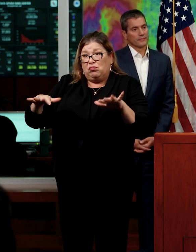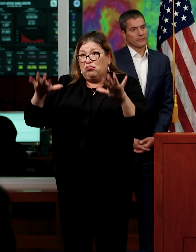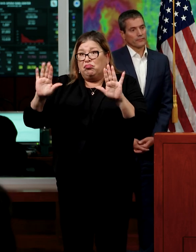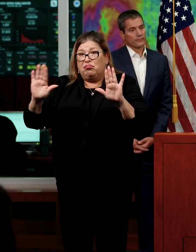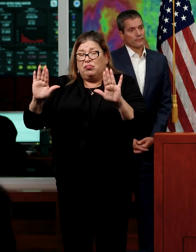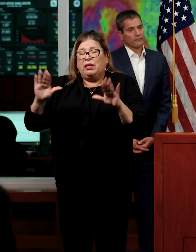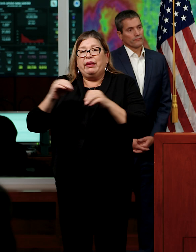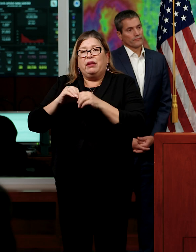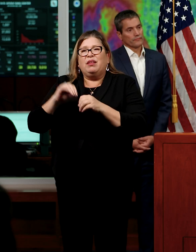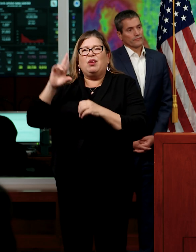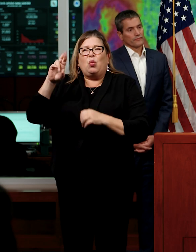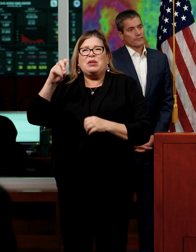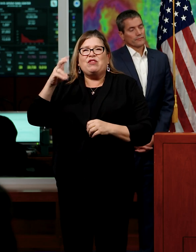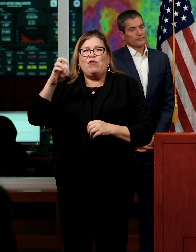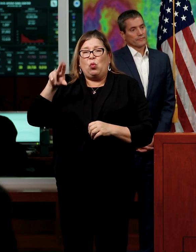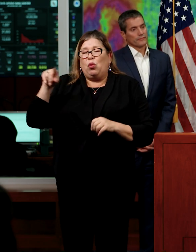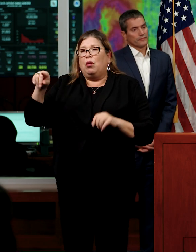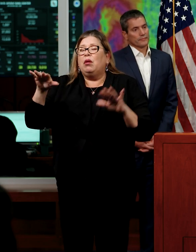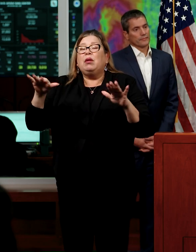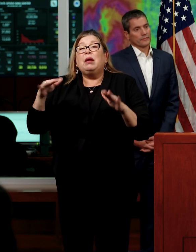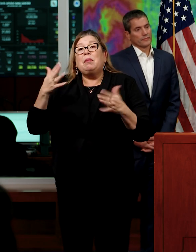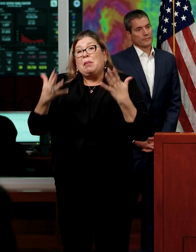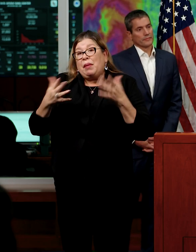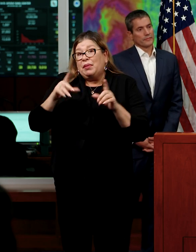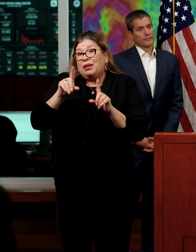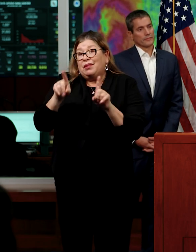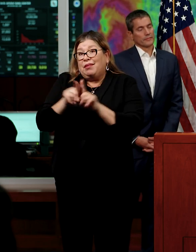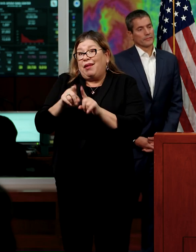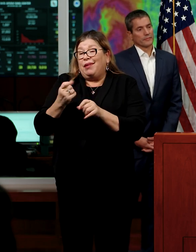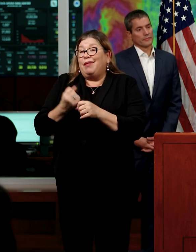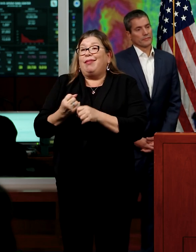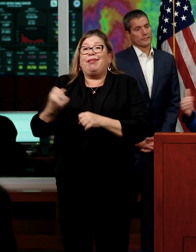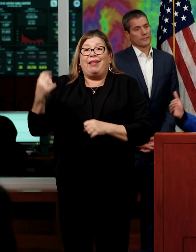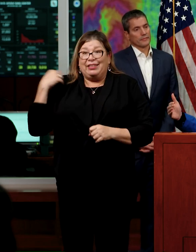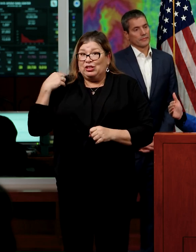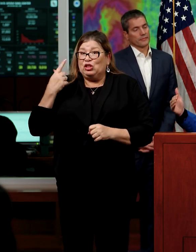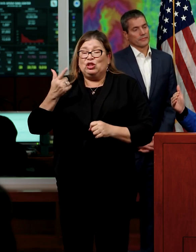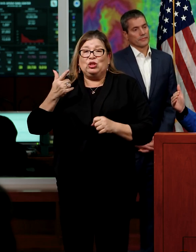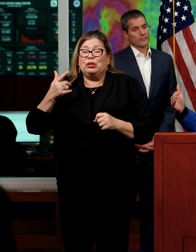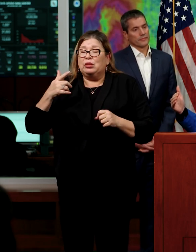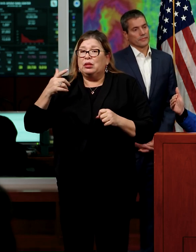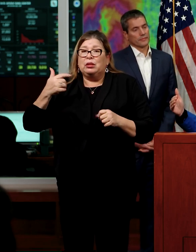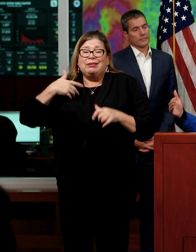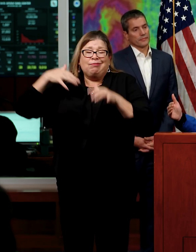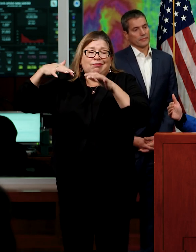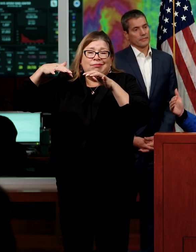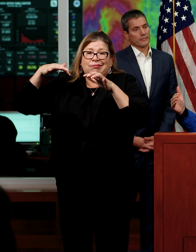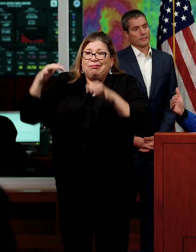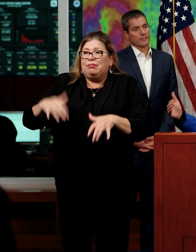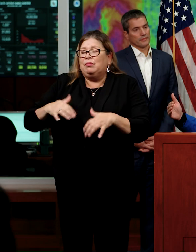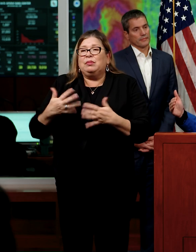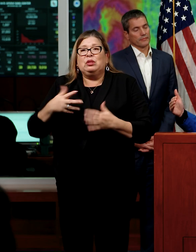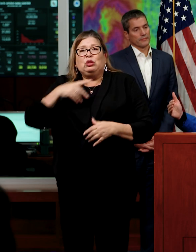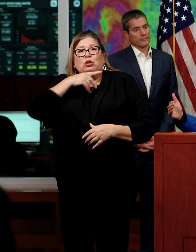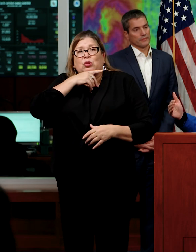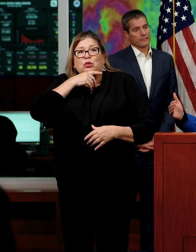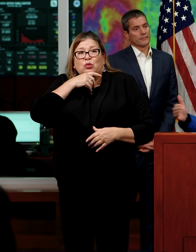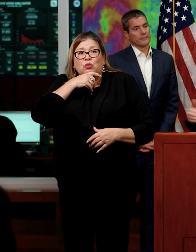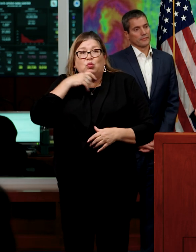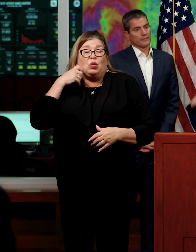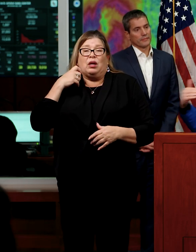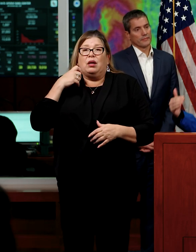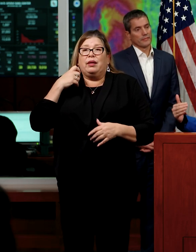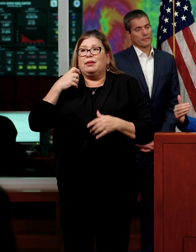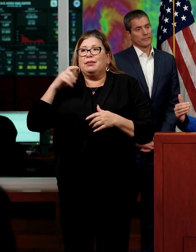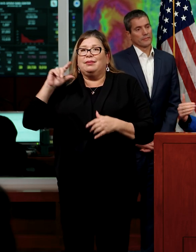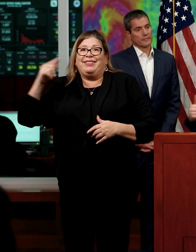that mirrors last year where the storm door shuts, and then we have intense, not just dry, but very warm periods,